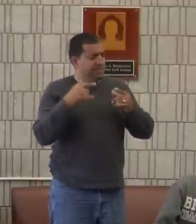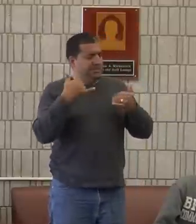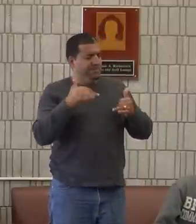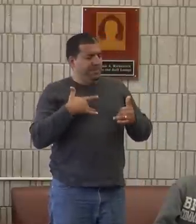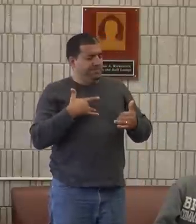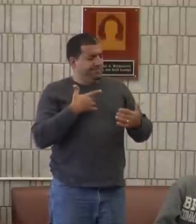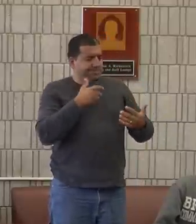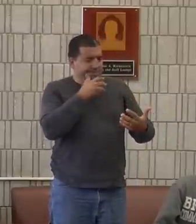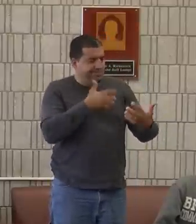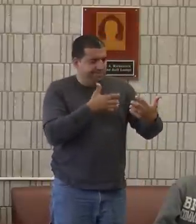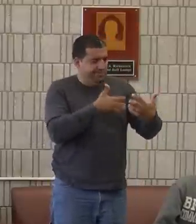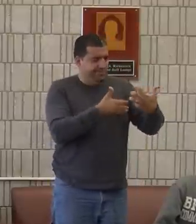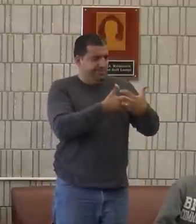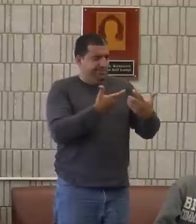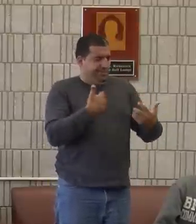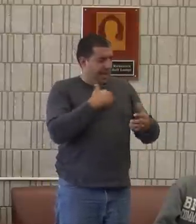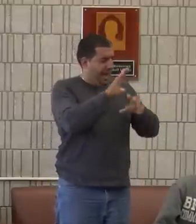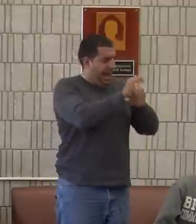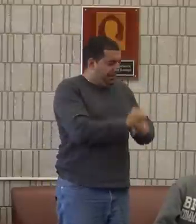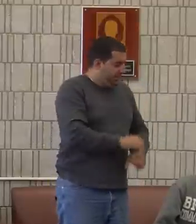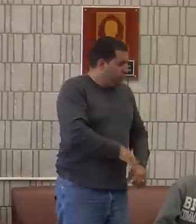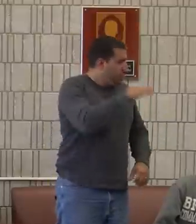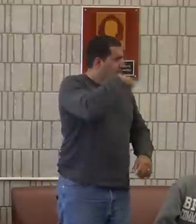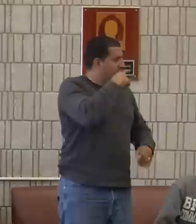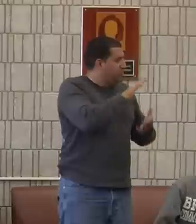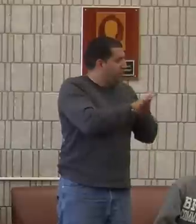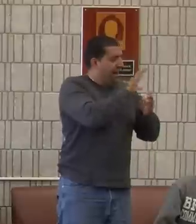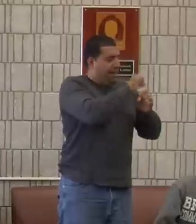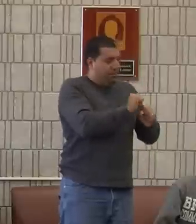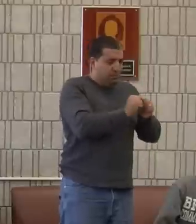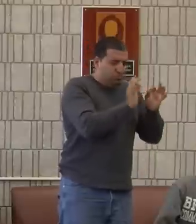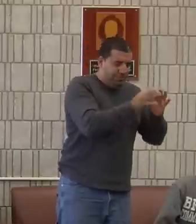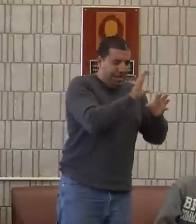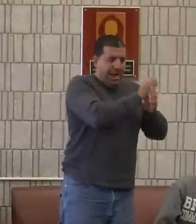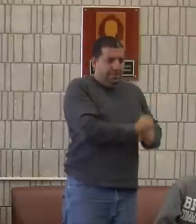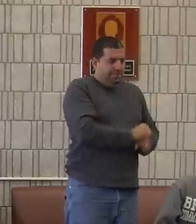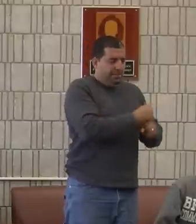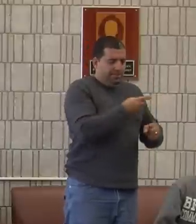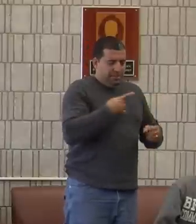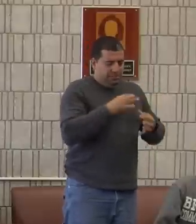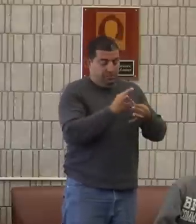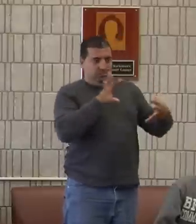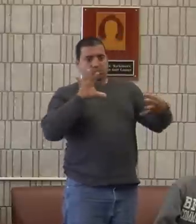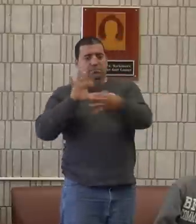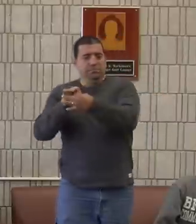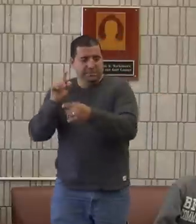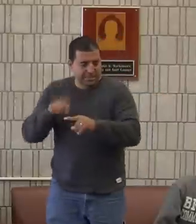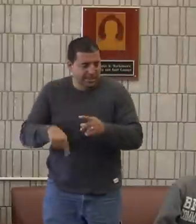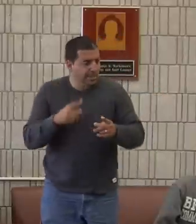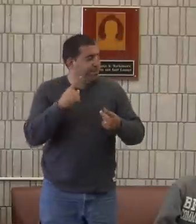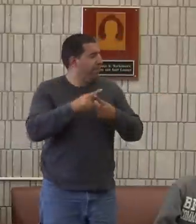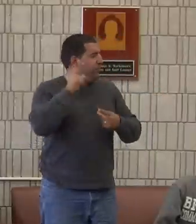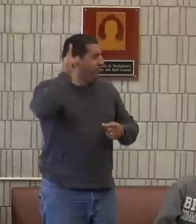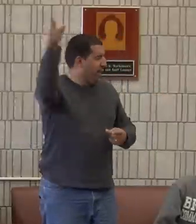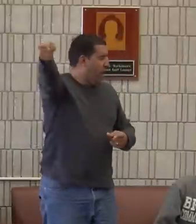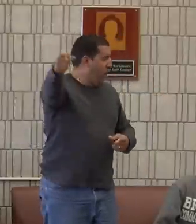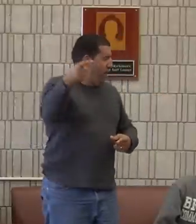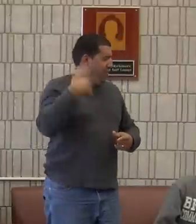And there were courses, but to me, it still didn't feel like it was a fit. I was used to being in a hearing environment in a public school, and I couldn't get